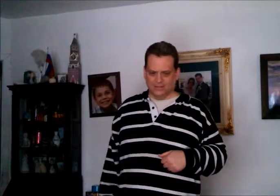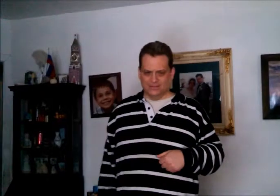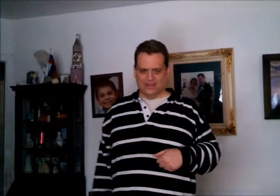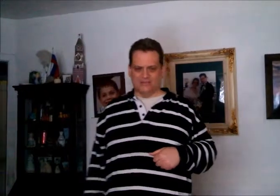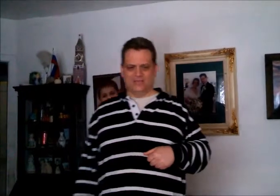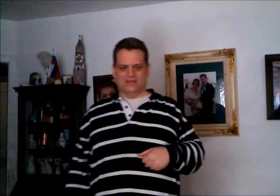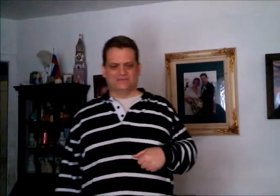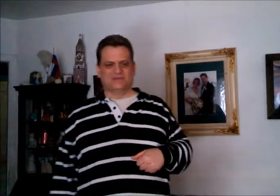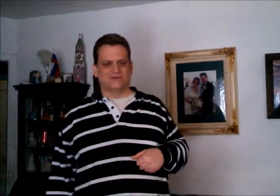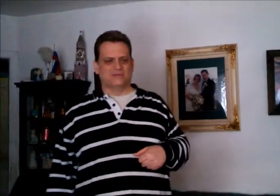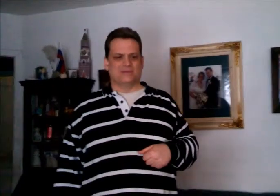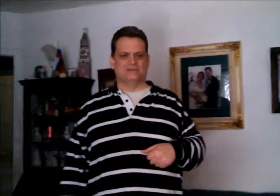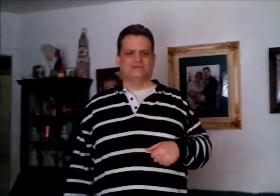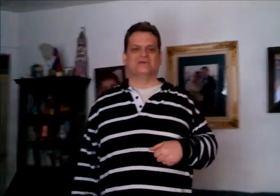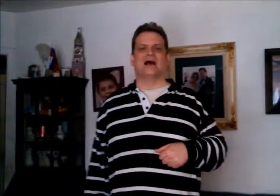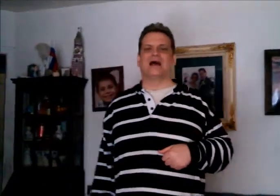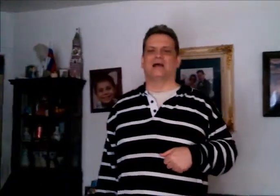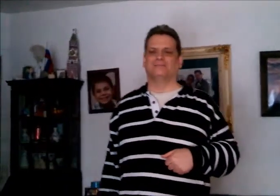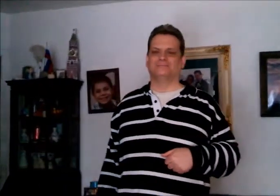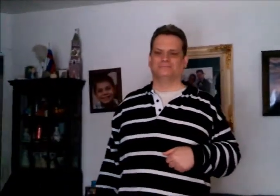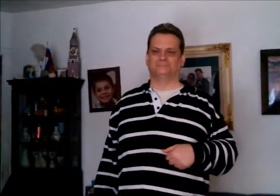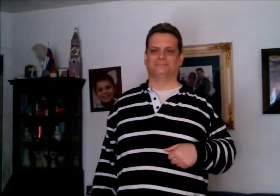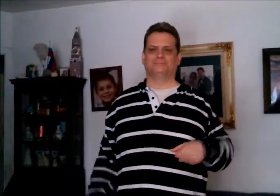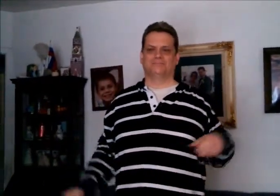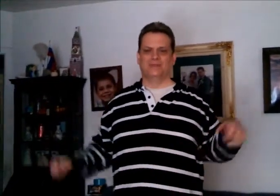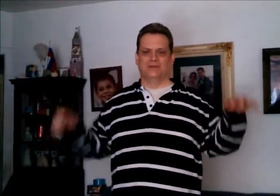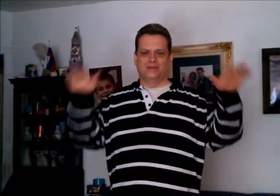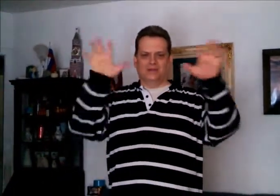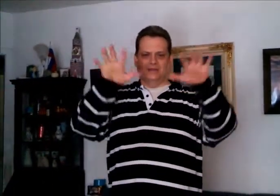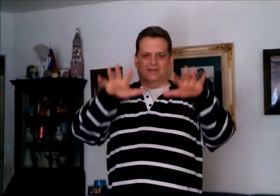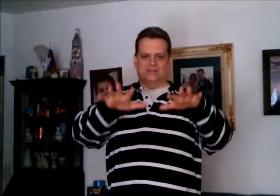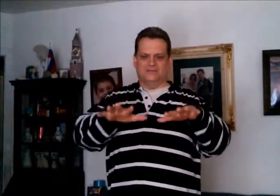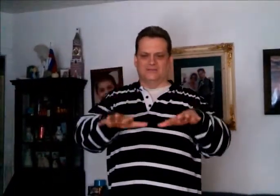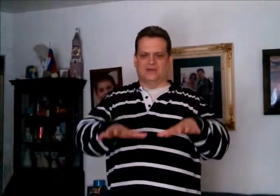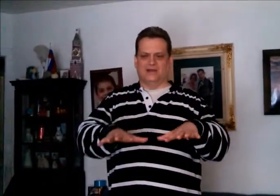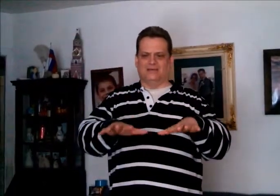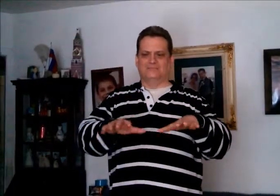Now, the next sign we want to do is calm, and this is calm.